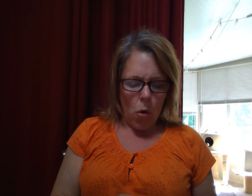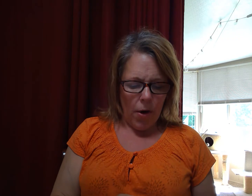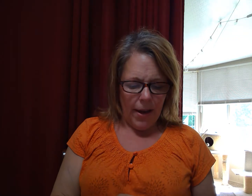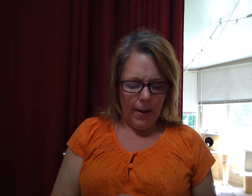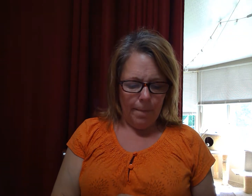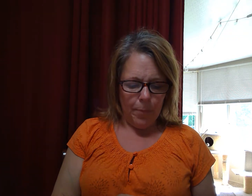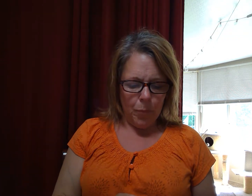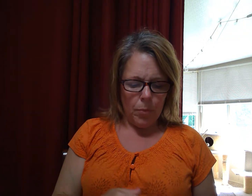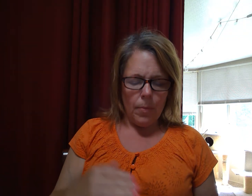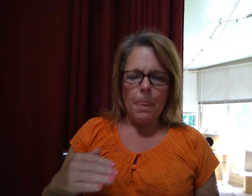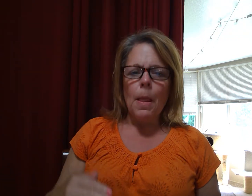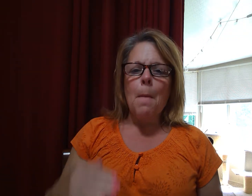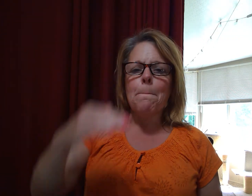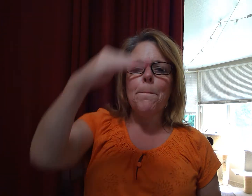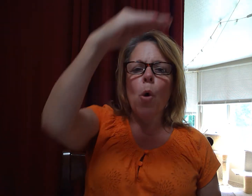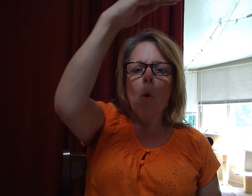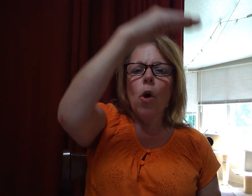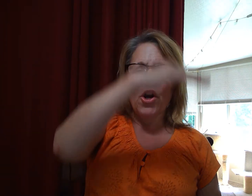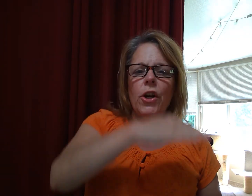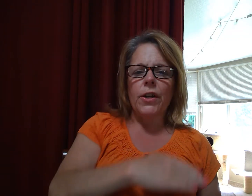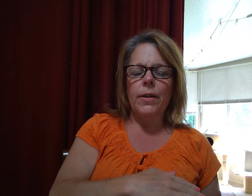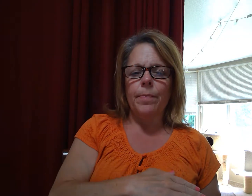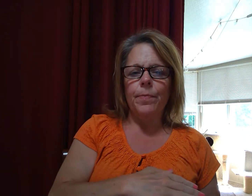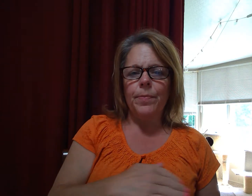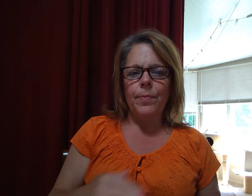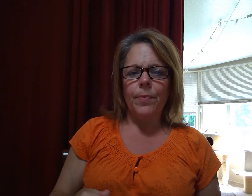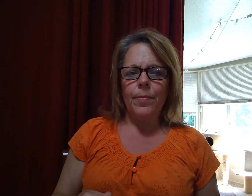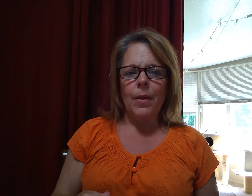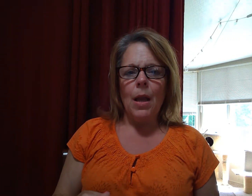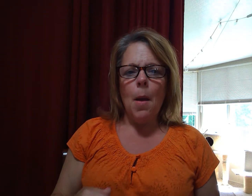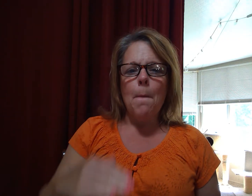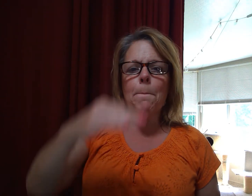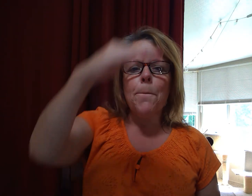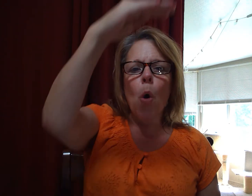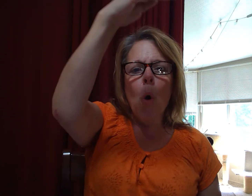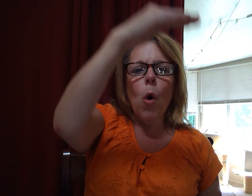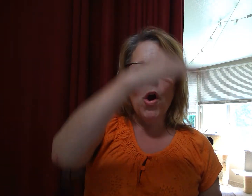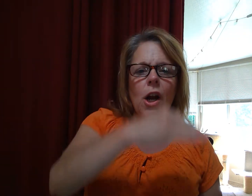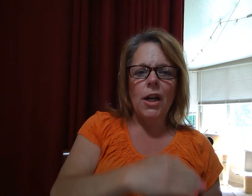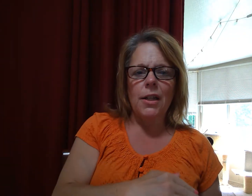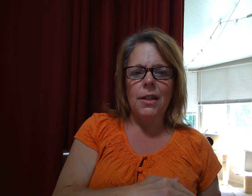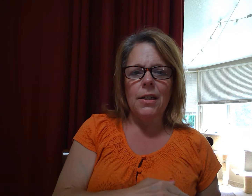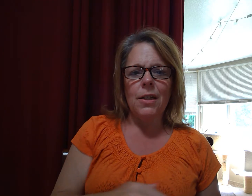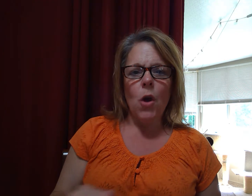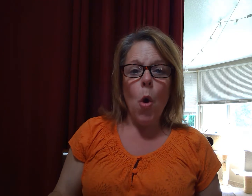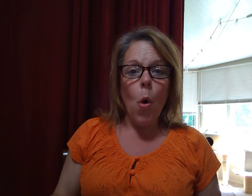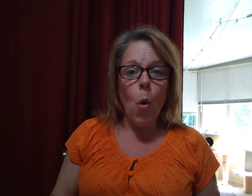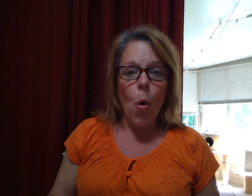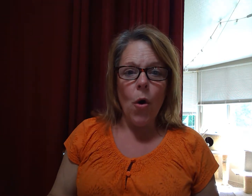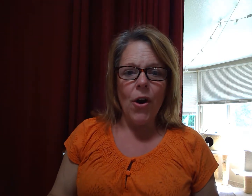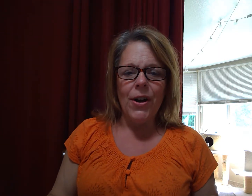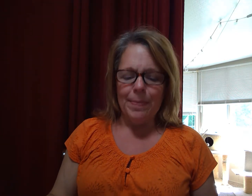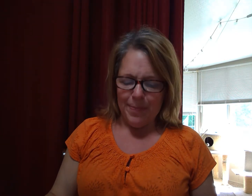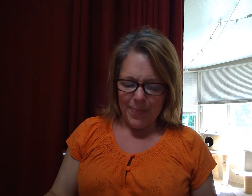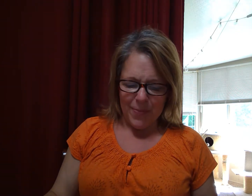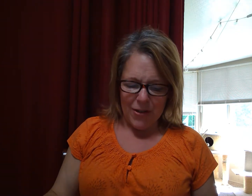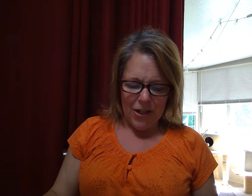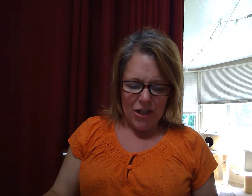Voice. Oi. Born. Born. Born. Good